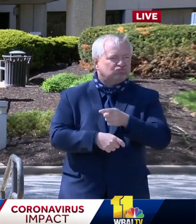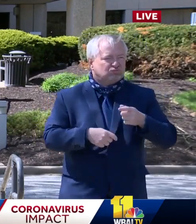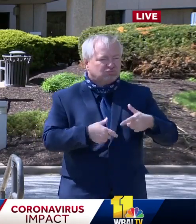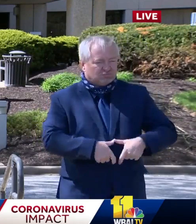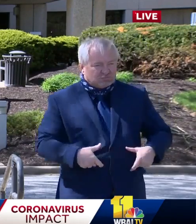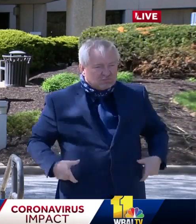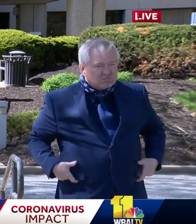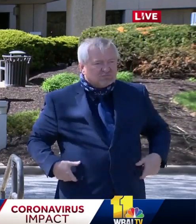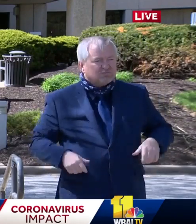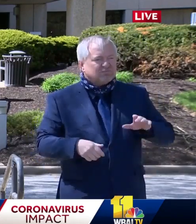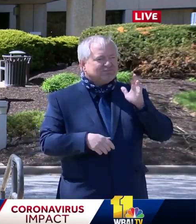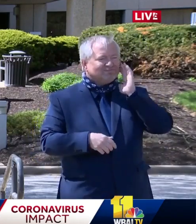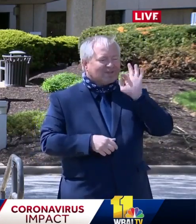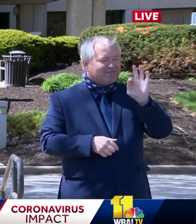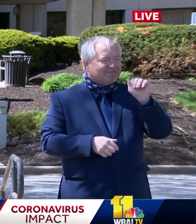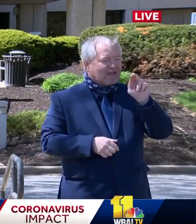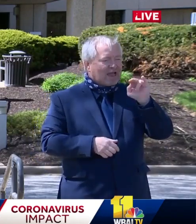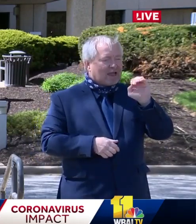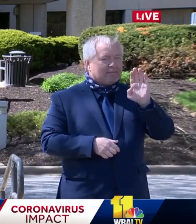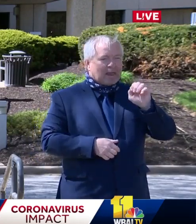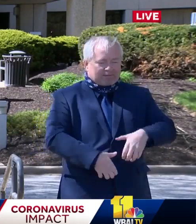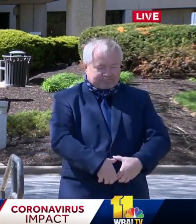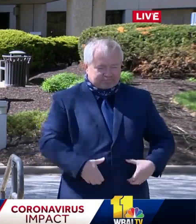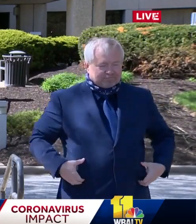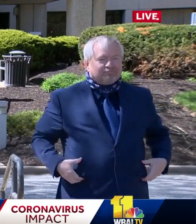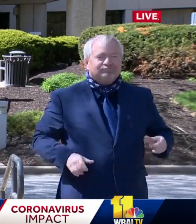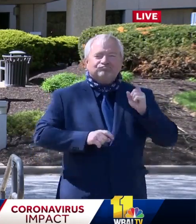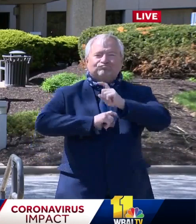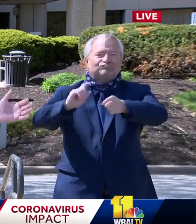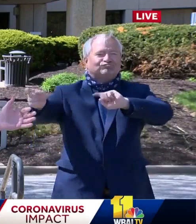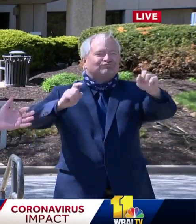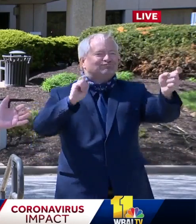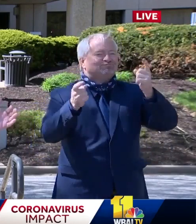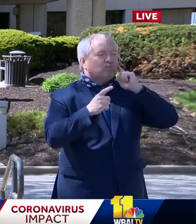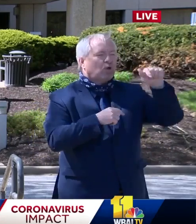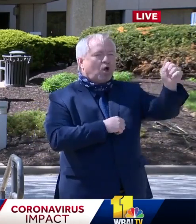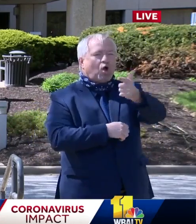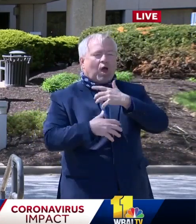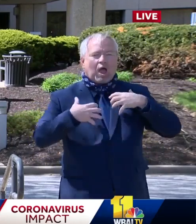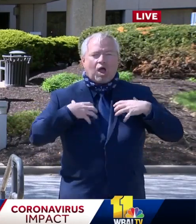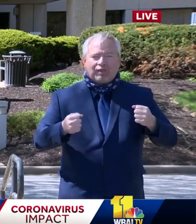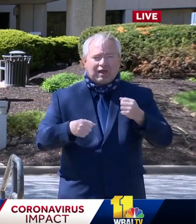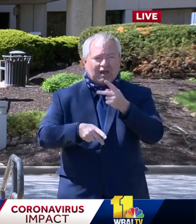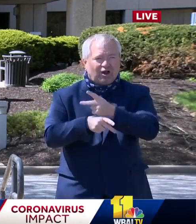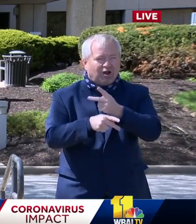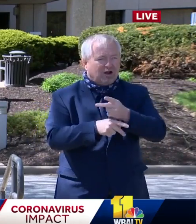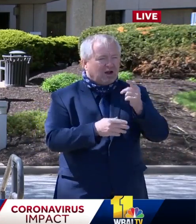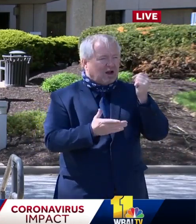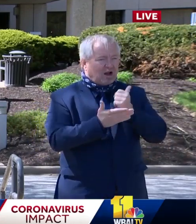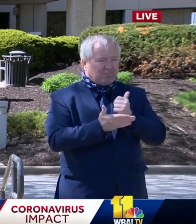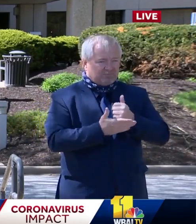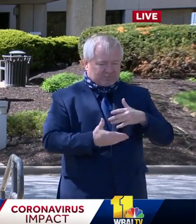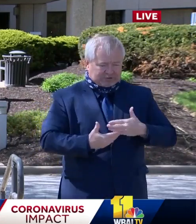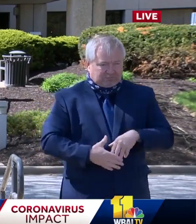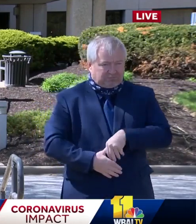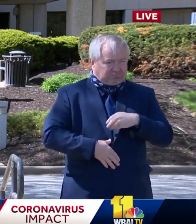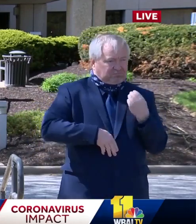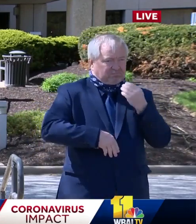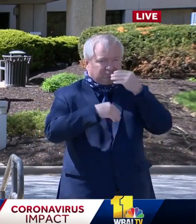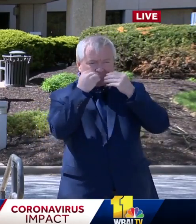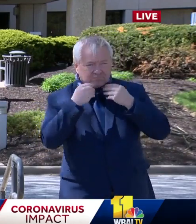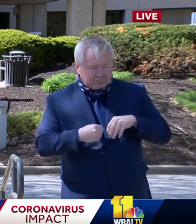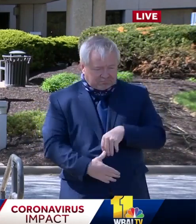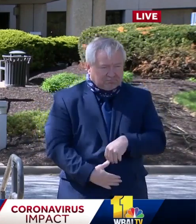to health care workers on the front lines. And then they pivoted their entire operation to making face masks.